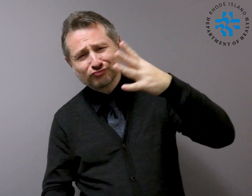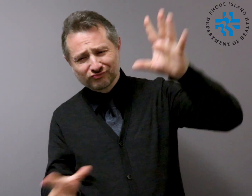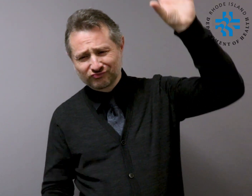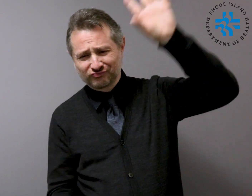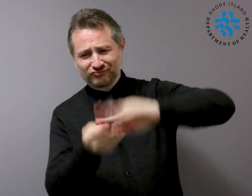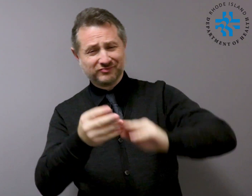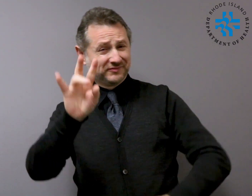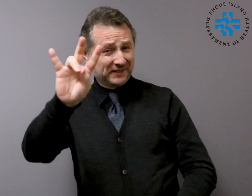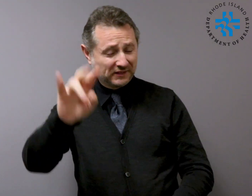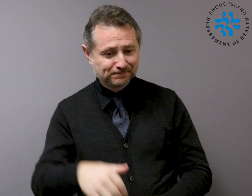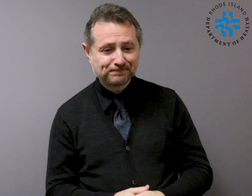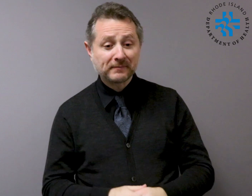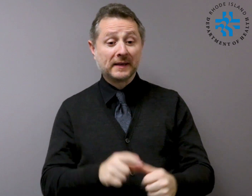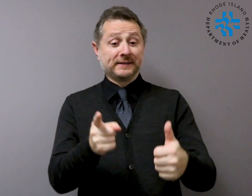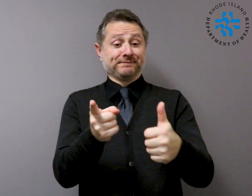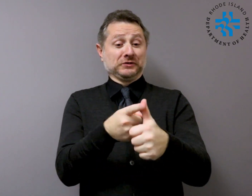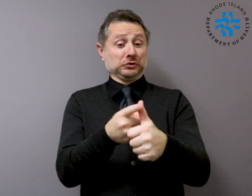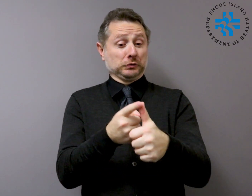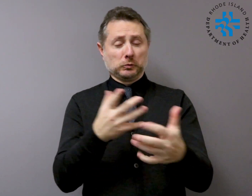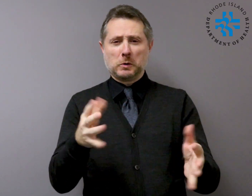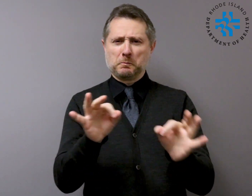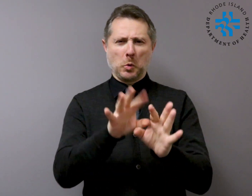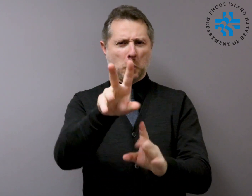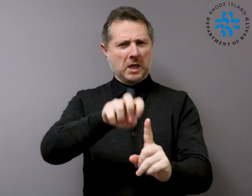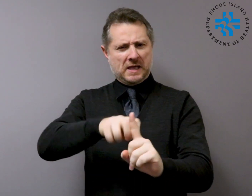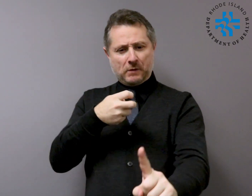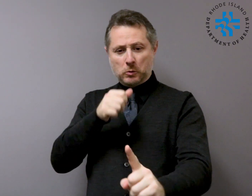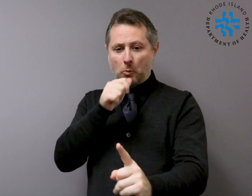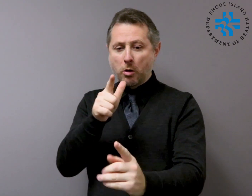These include avoid close contact with people who are sick.